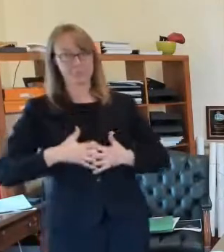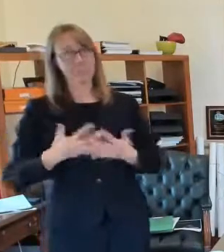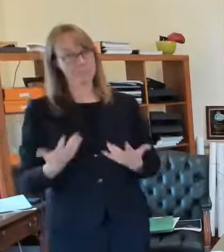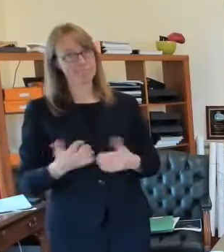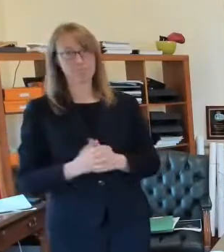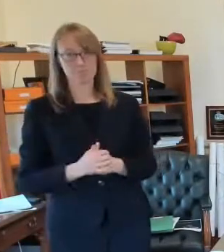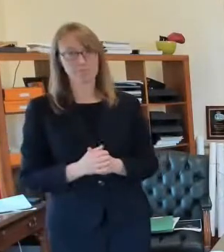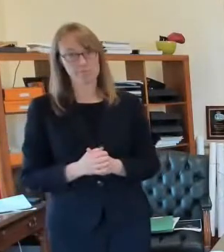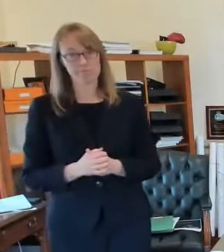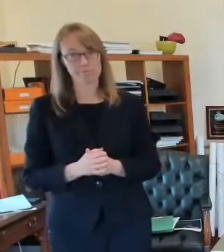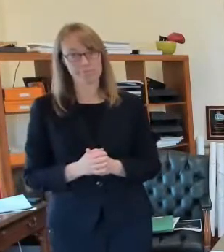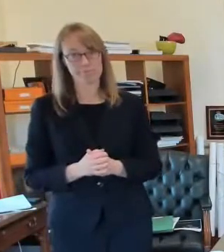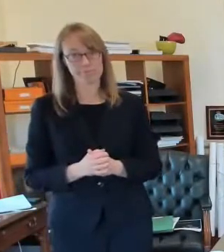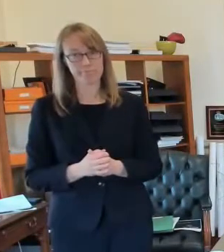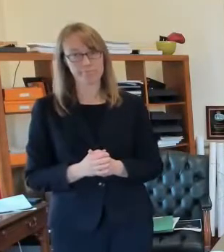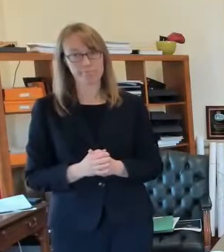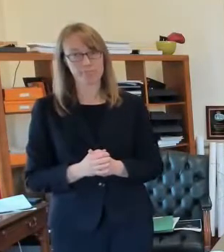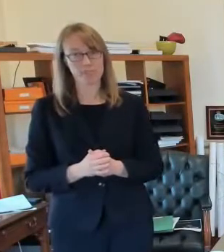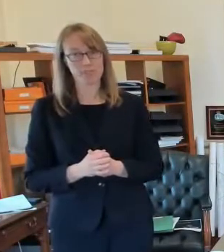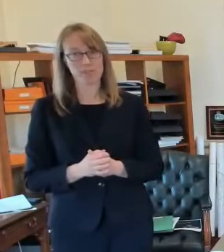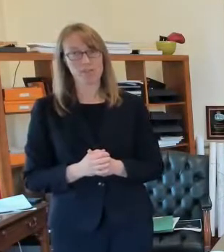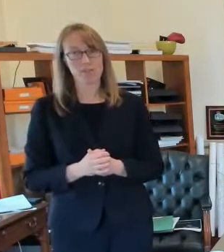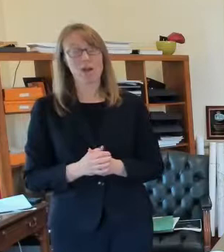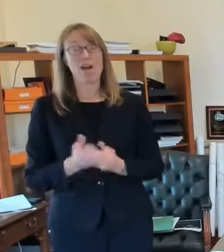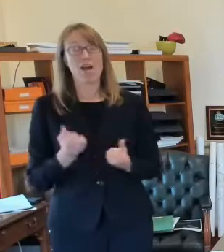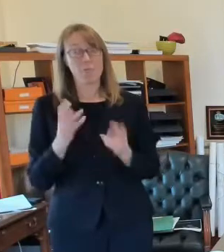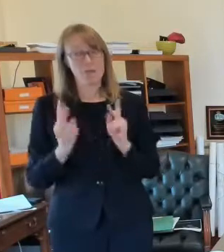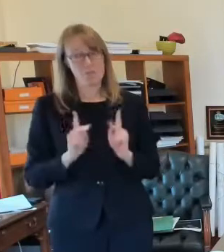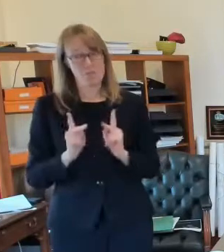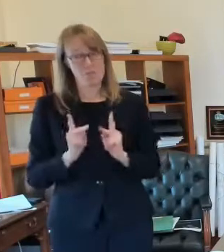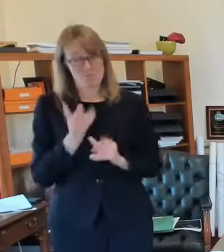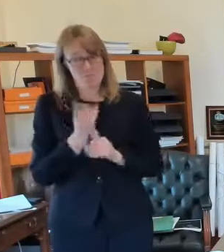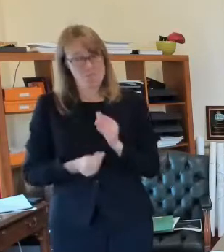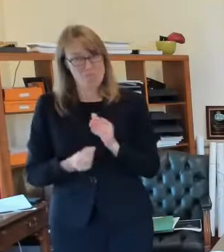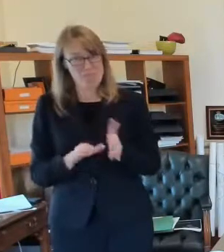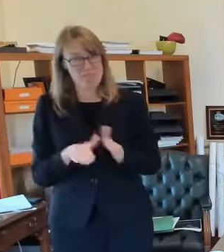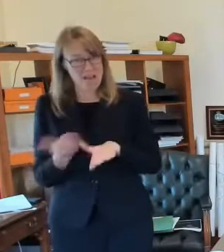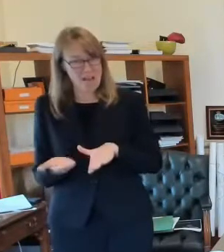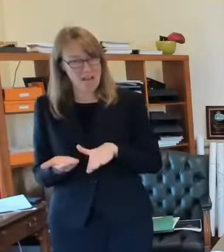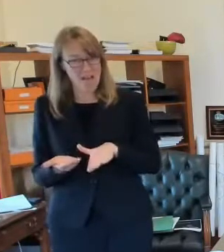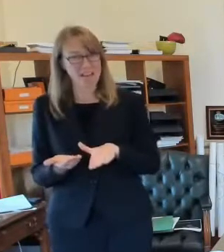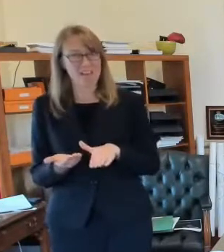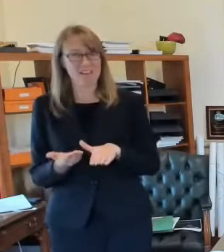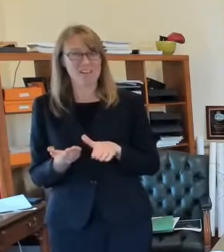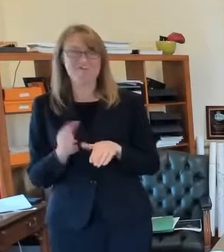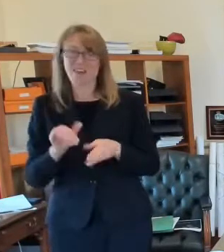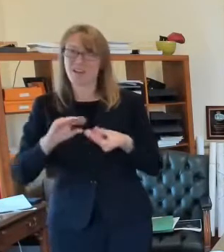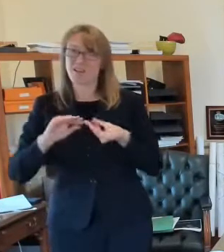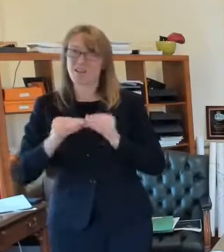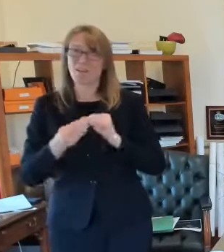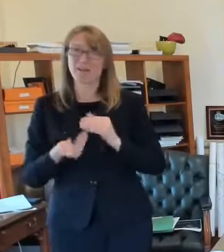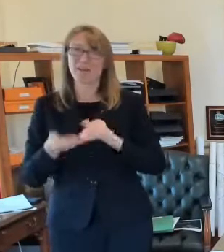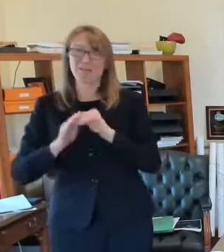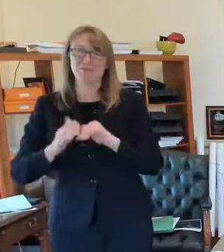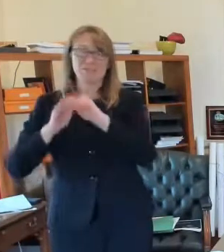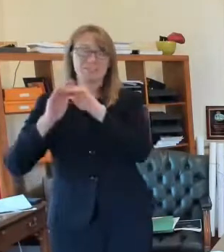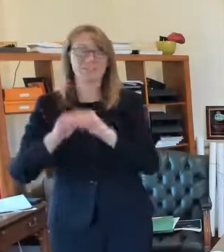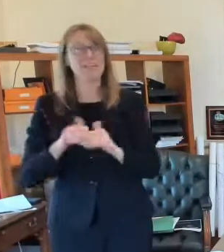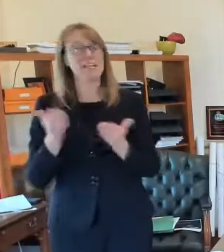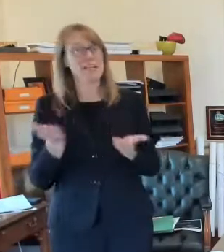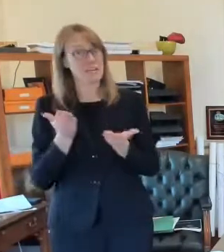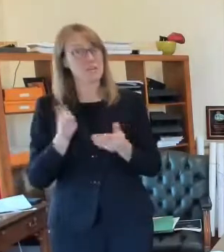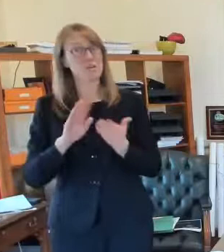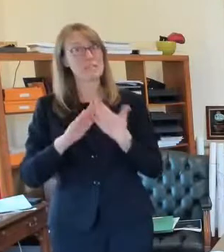number of deaths has been going up steadily the city of st louis is at 275 deaths uh cumulatively